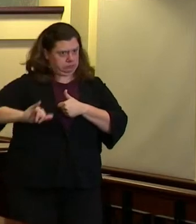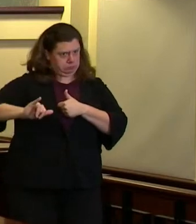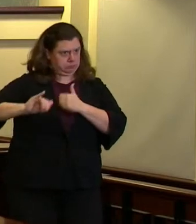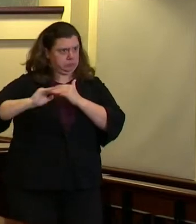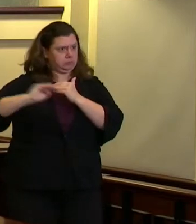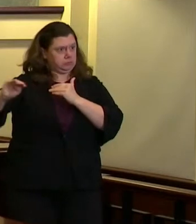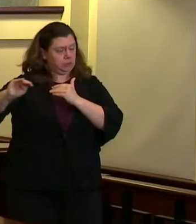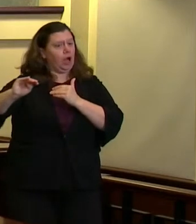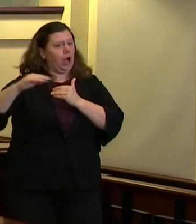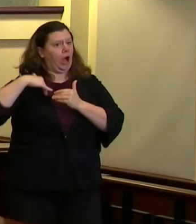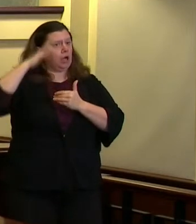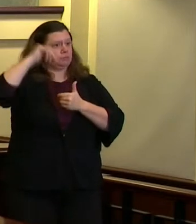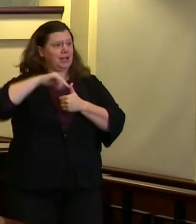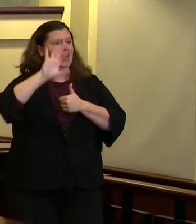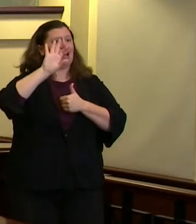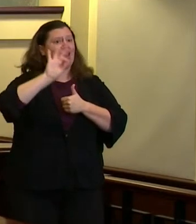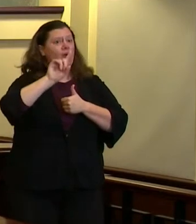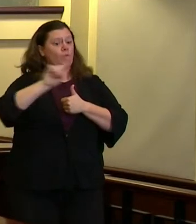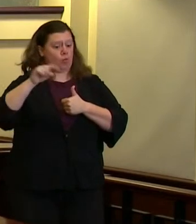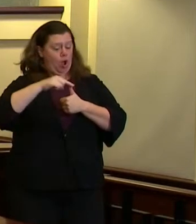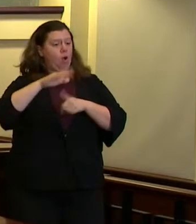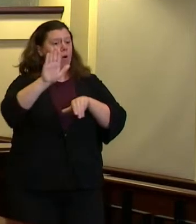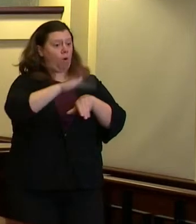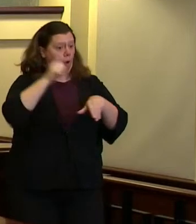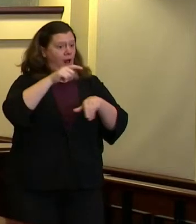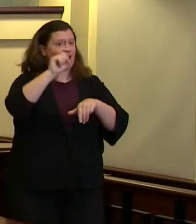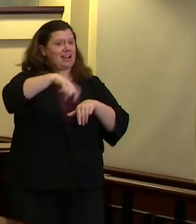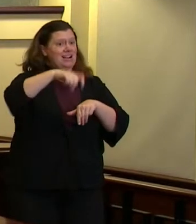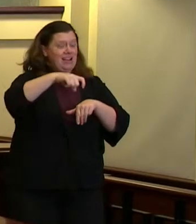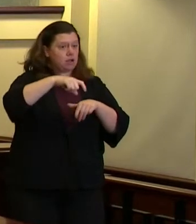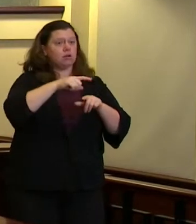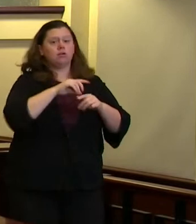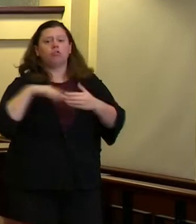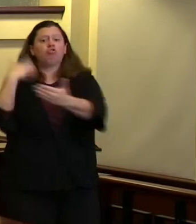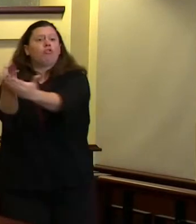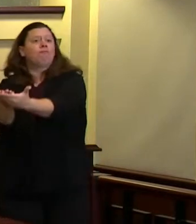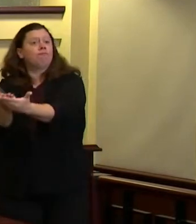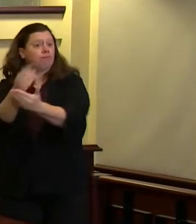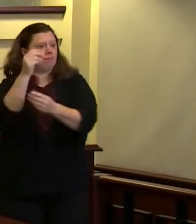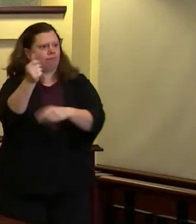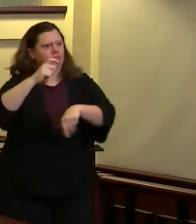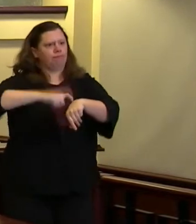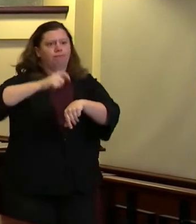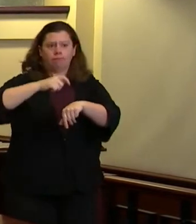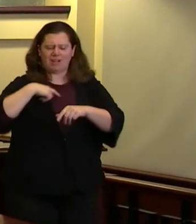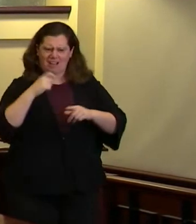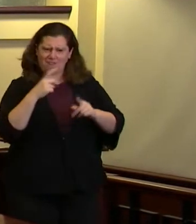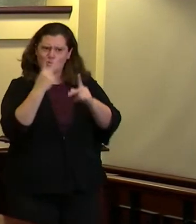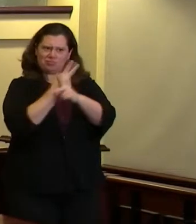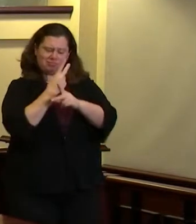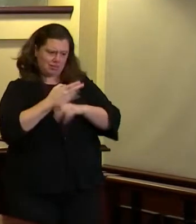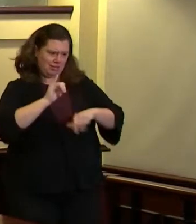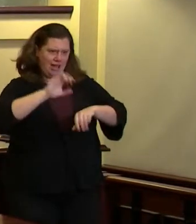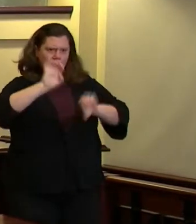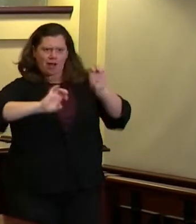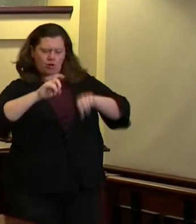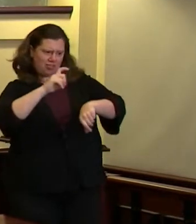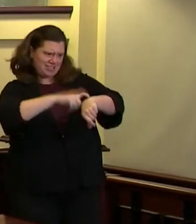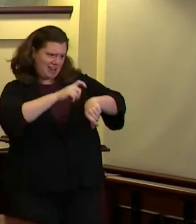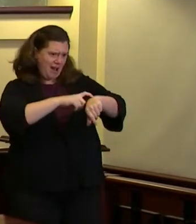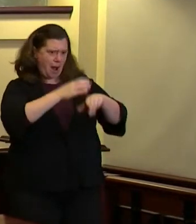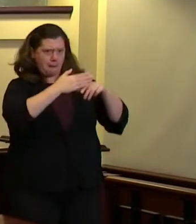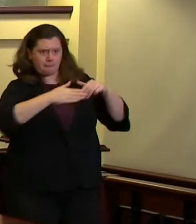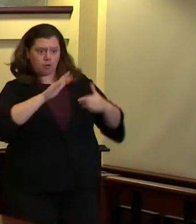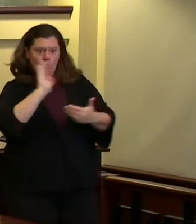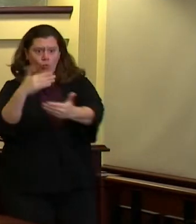so I'll look at each and every one of those I'm not going to commit one way or the other right now